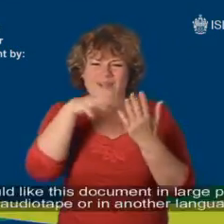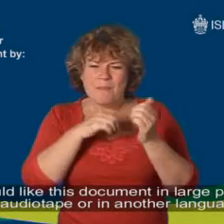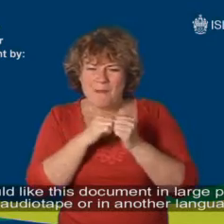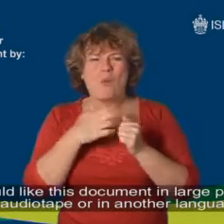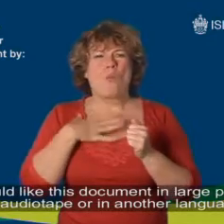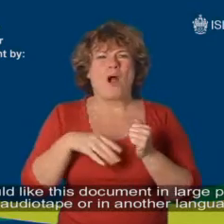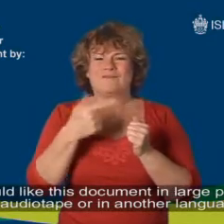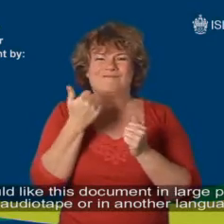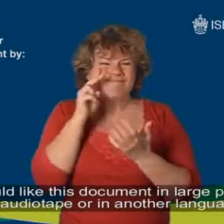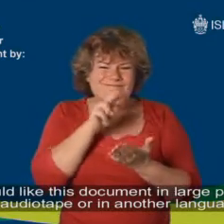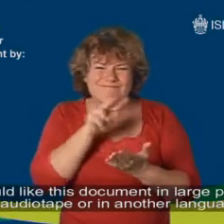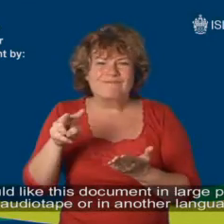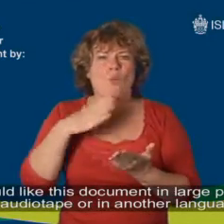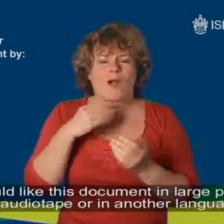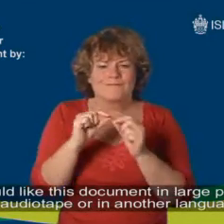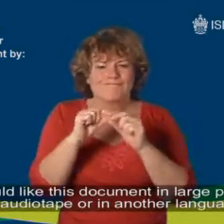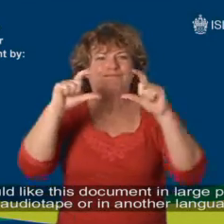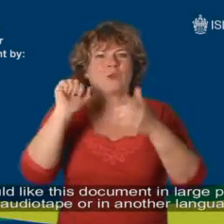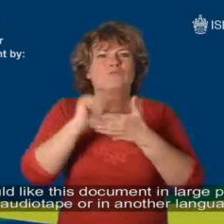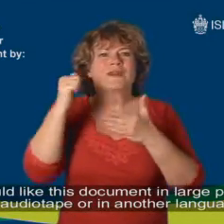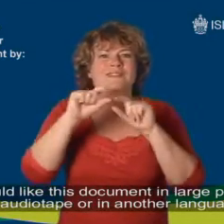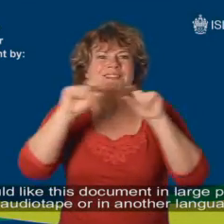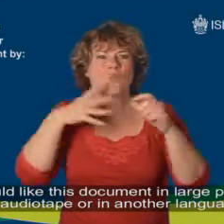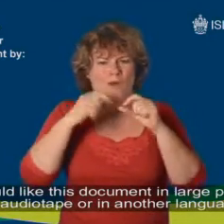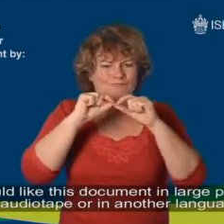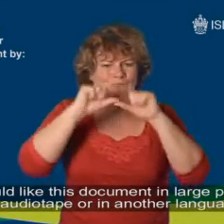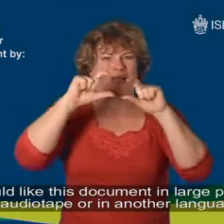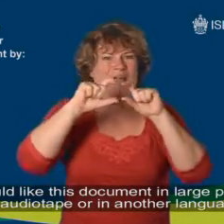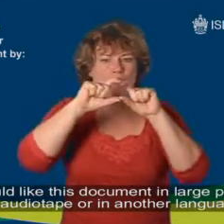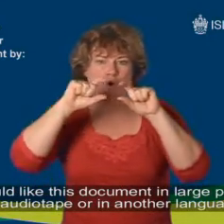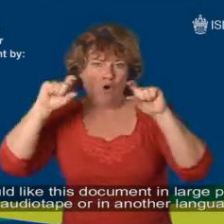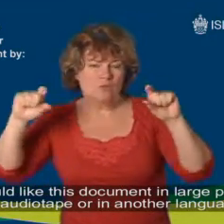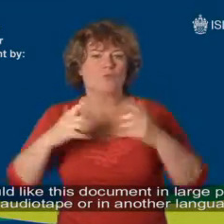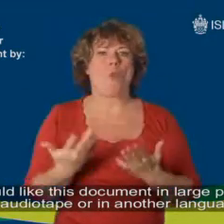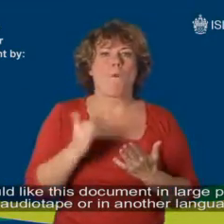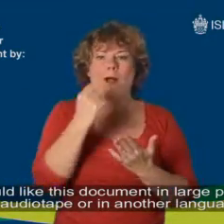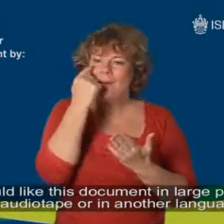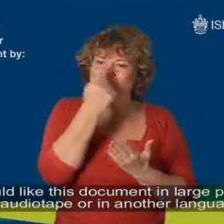If you would like this document in large print or braille, audio tape or in another language...